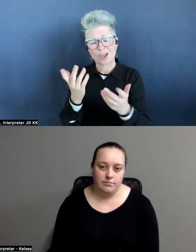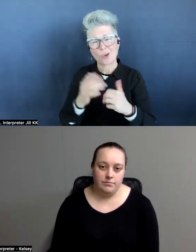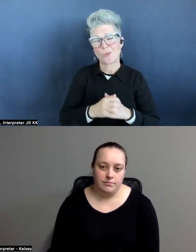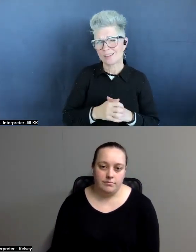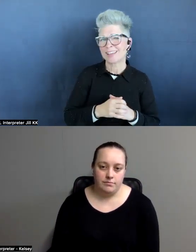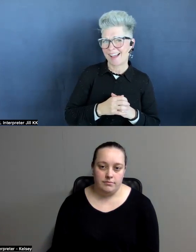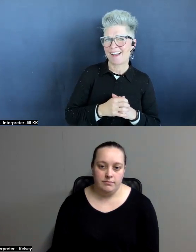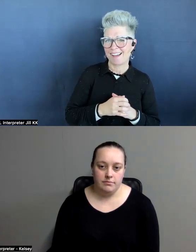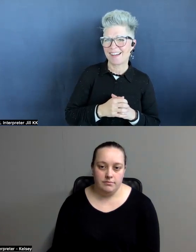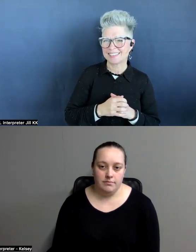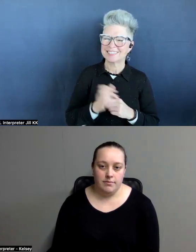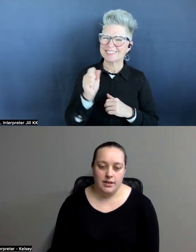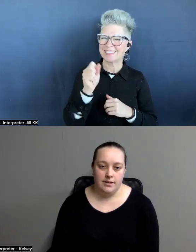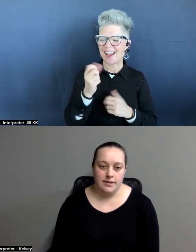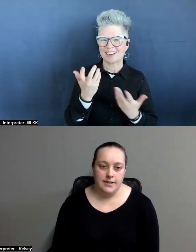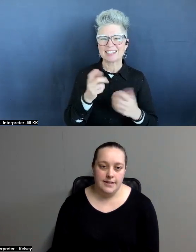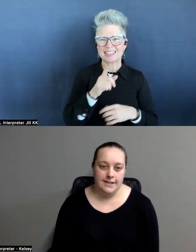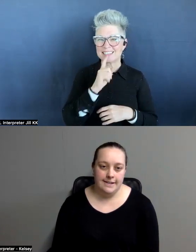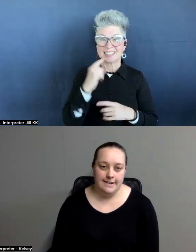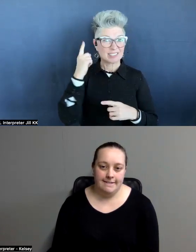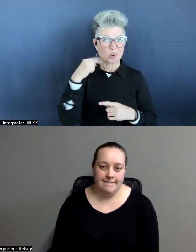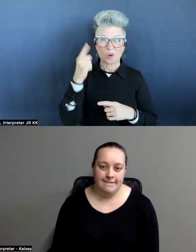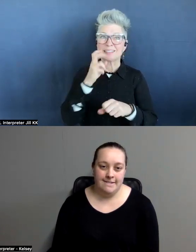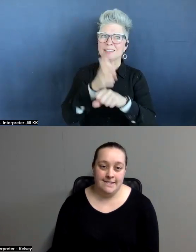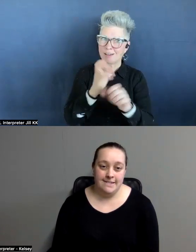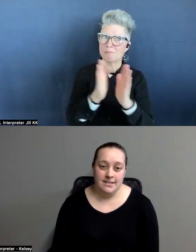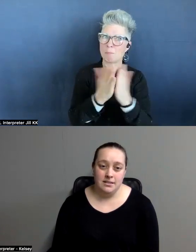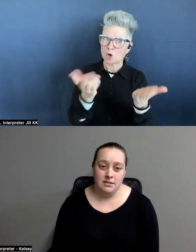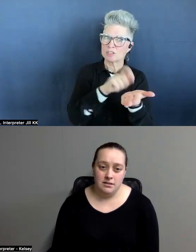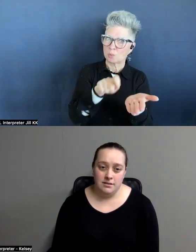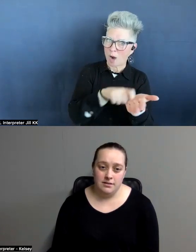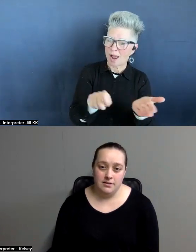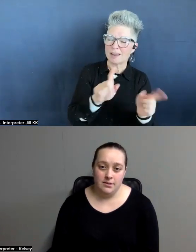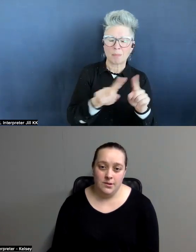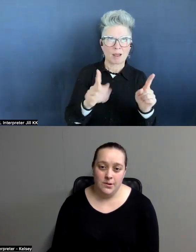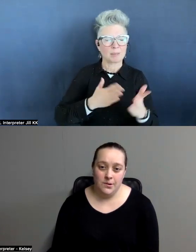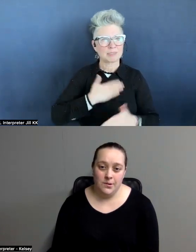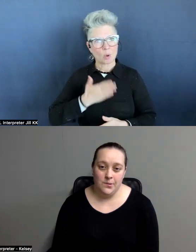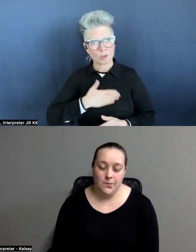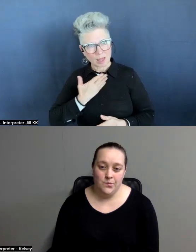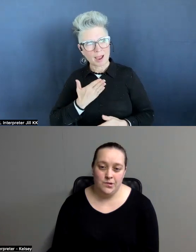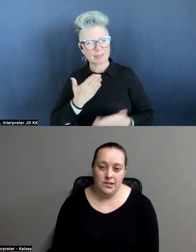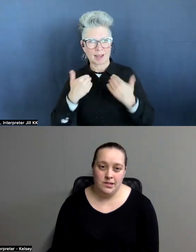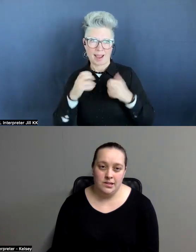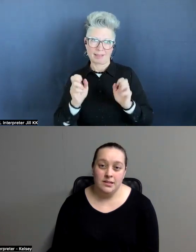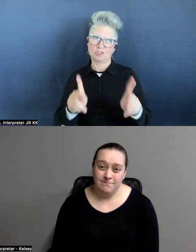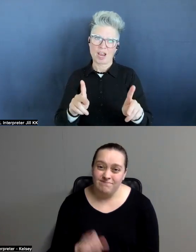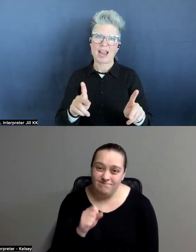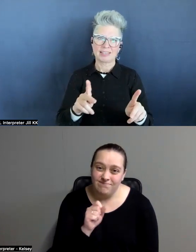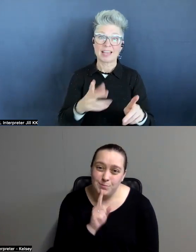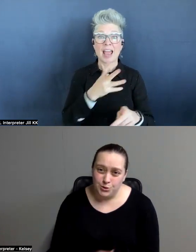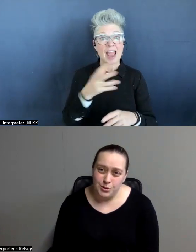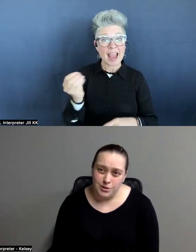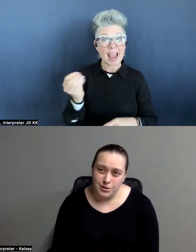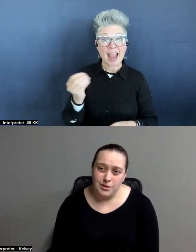yeah, it's, it was a crazy, tough book to write. But I'm so glad that I had the chance to. And I